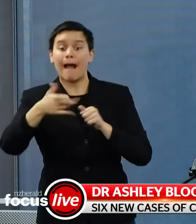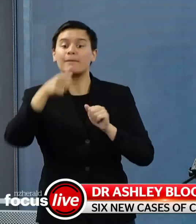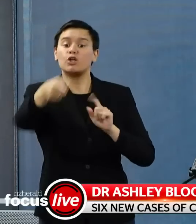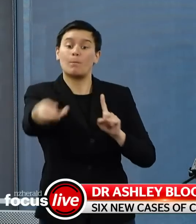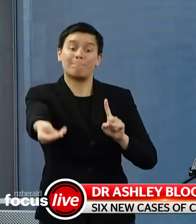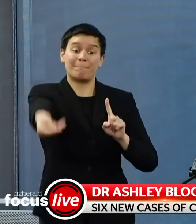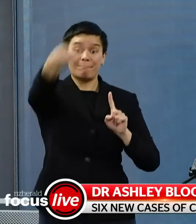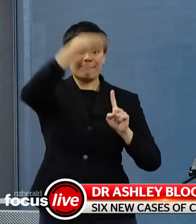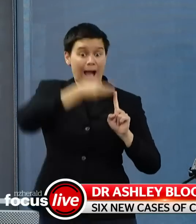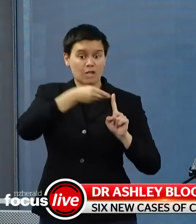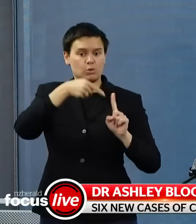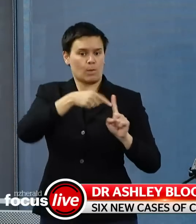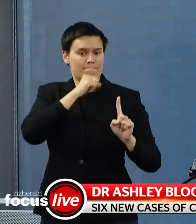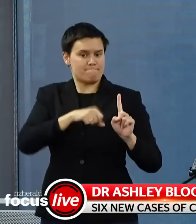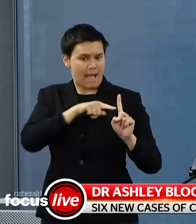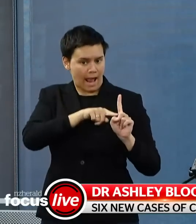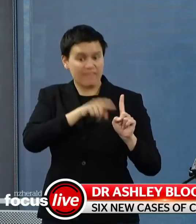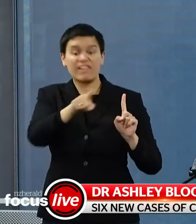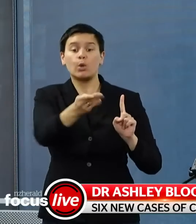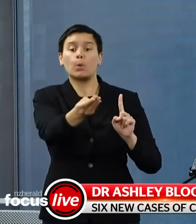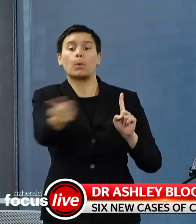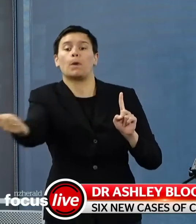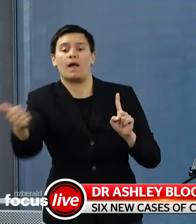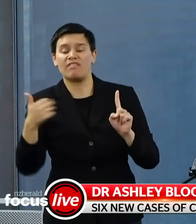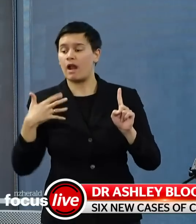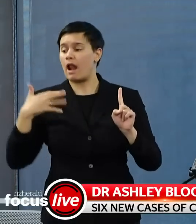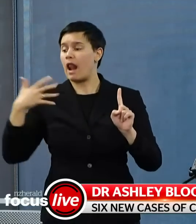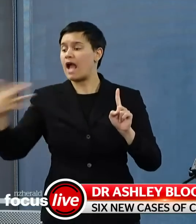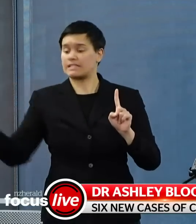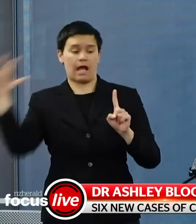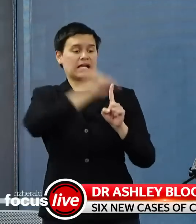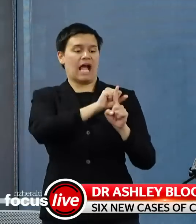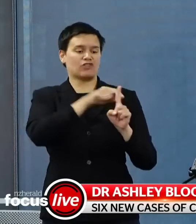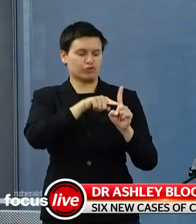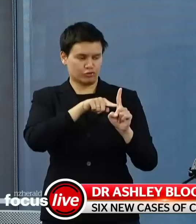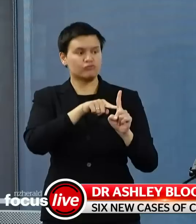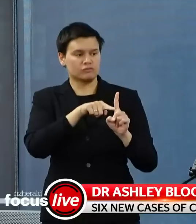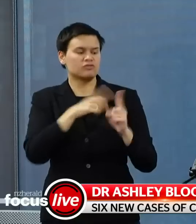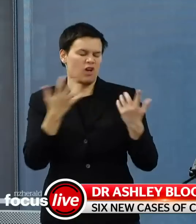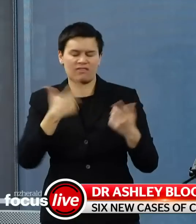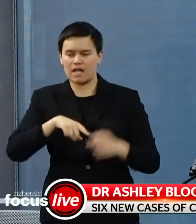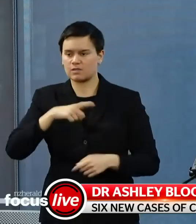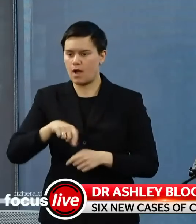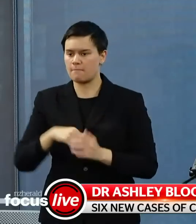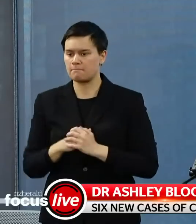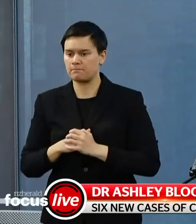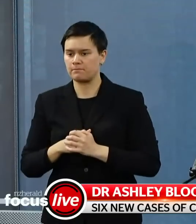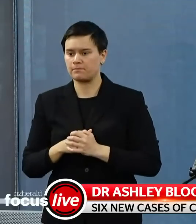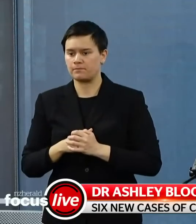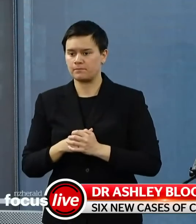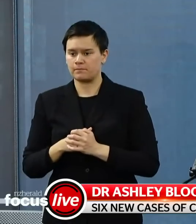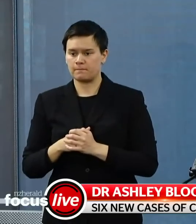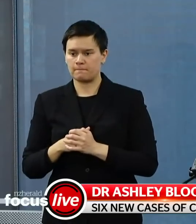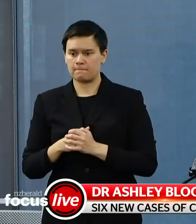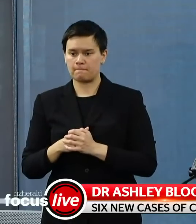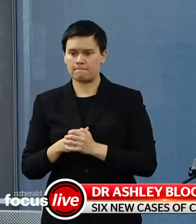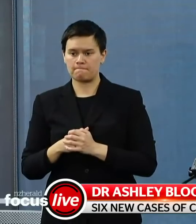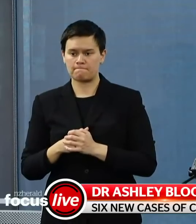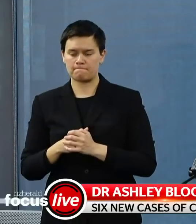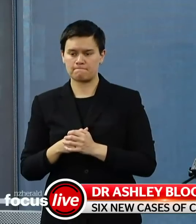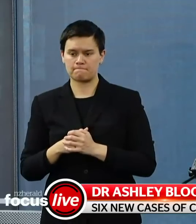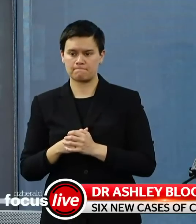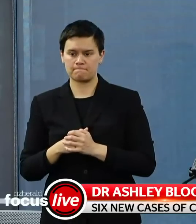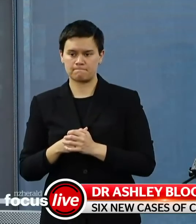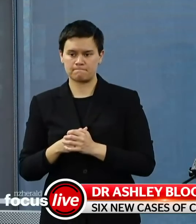asymptomatic. And that testing was also negative. These bereavement activity, sorry, bereavement events, uh, the recent of these cases